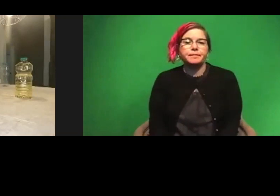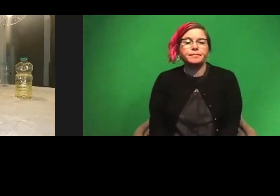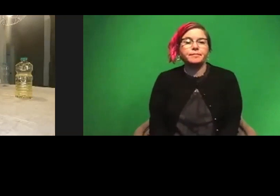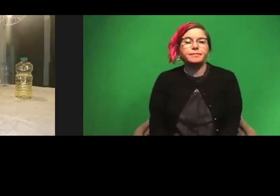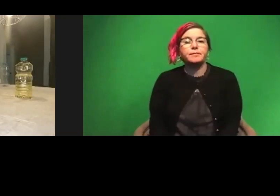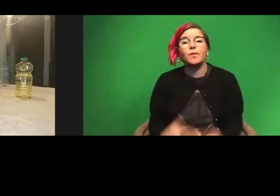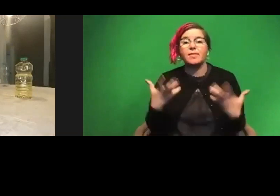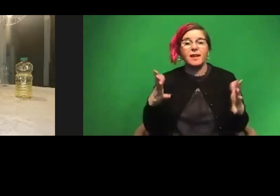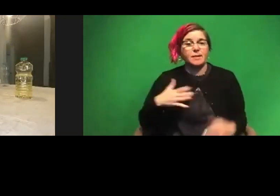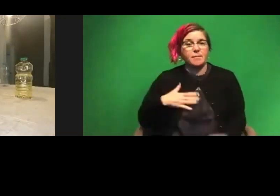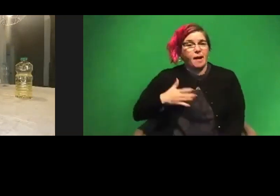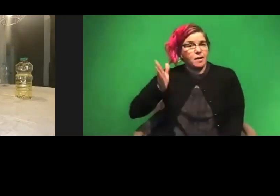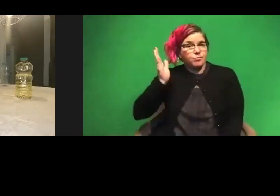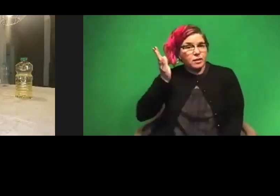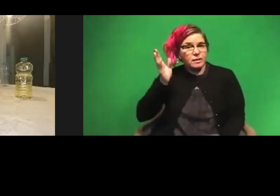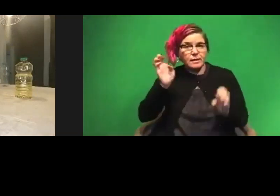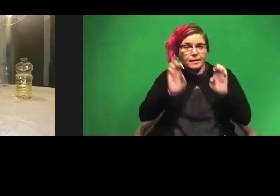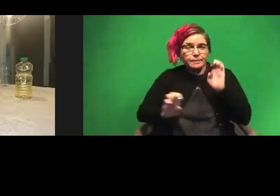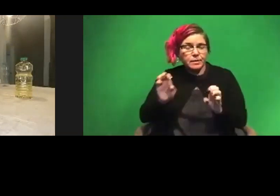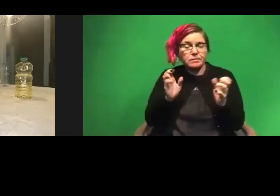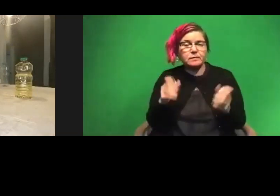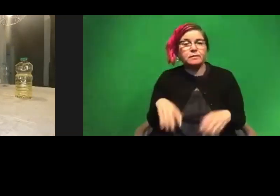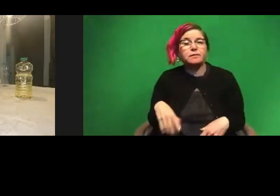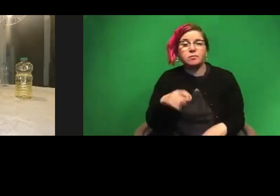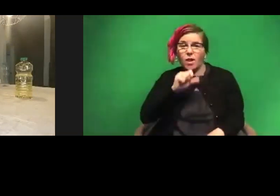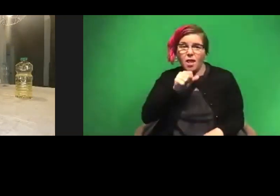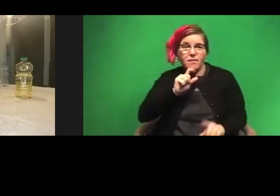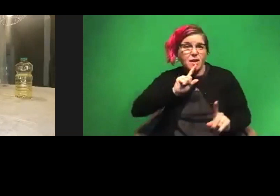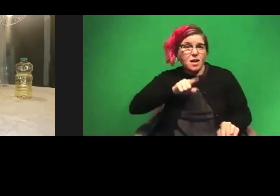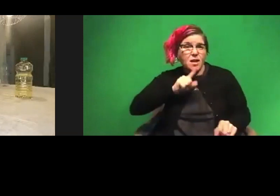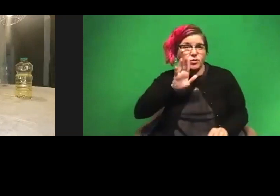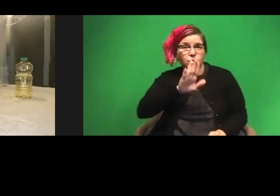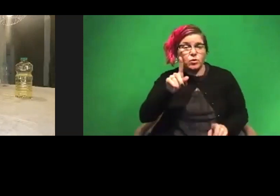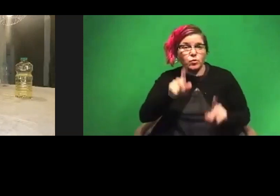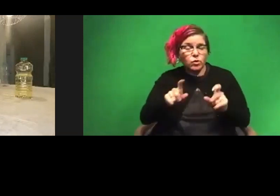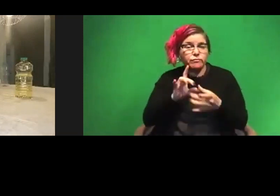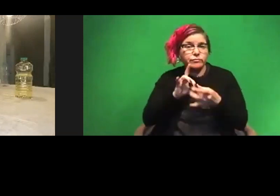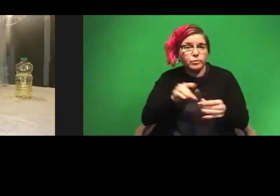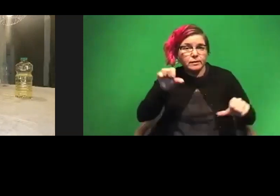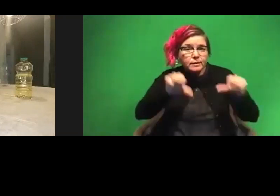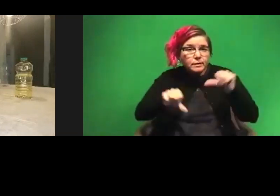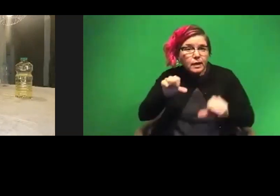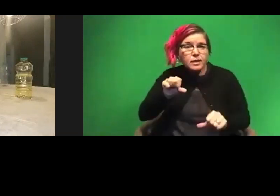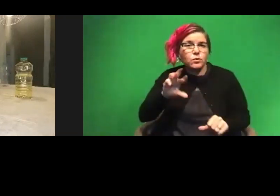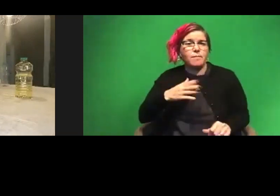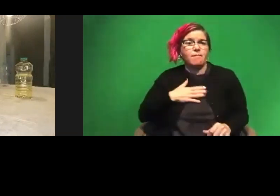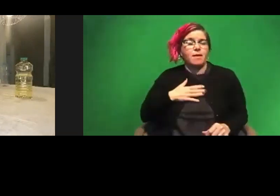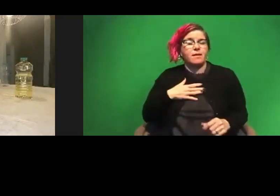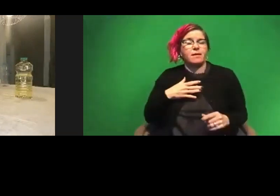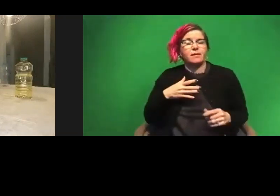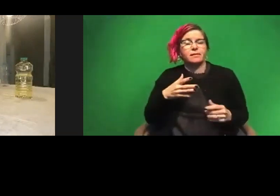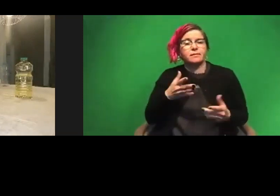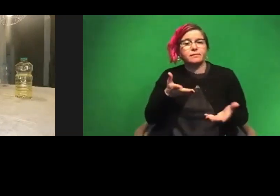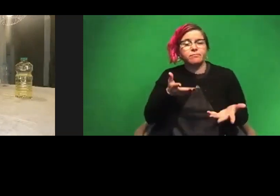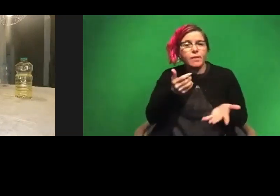presentation on experiments. I would love to answer any questions regarding science or what I do to help communicate and